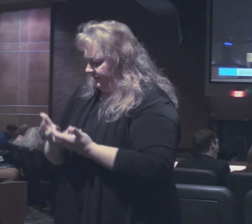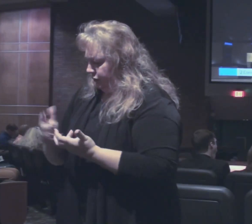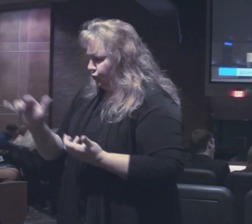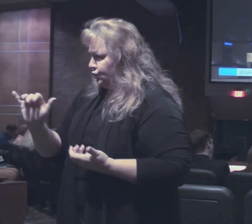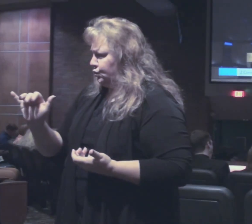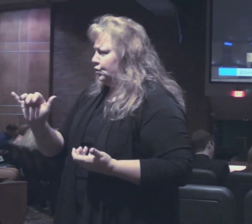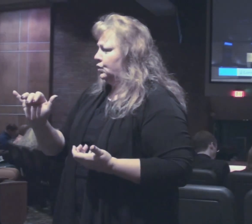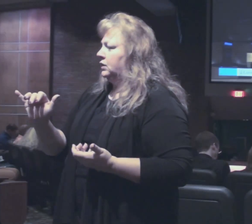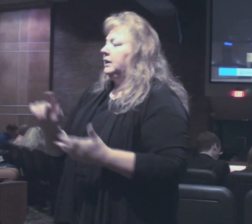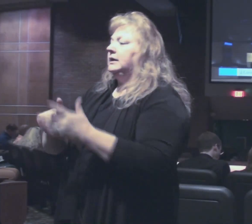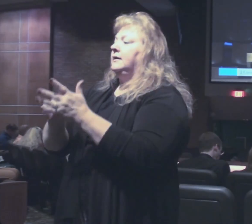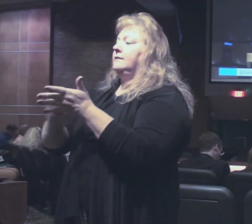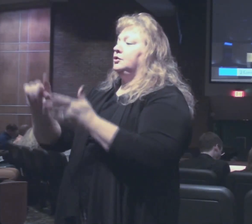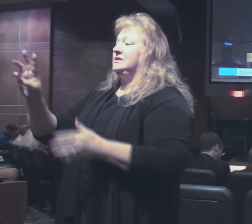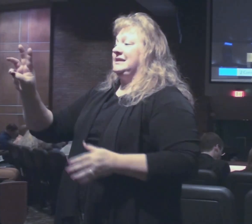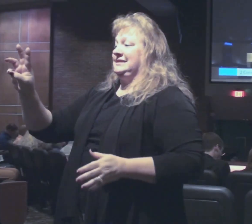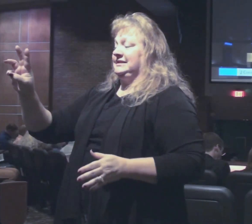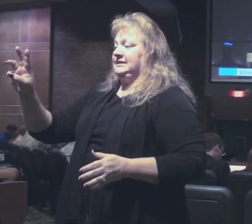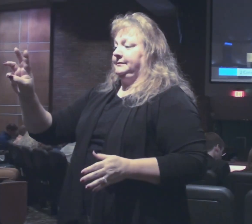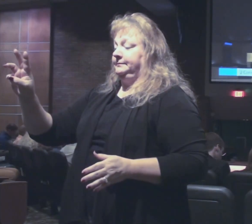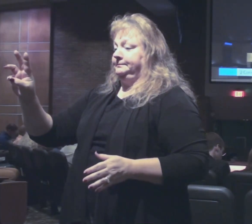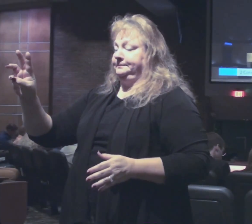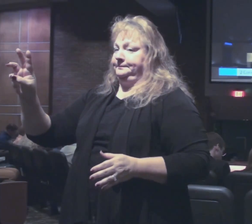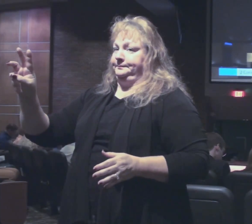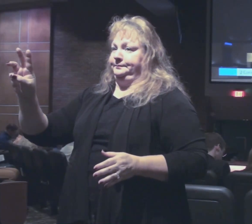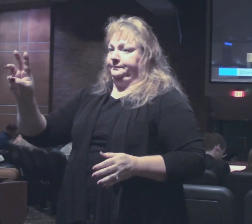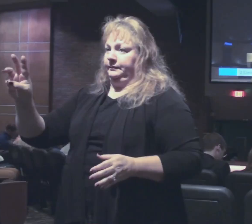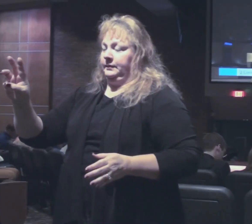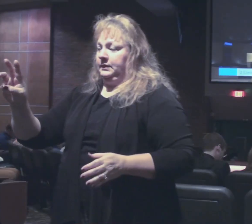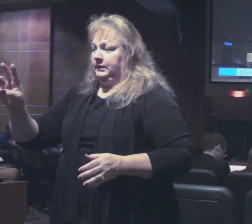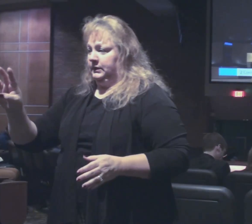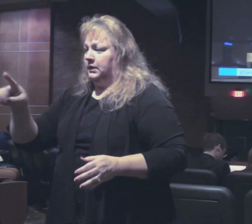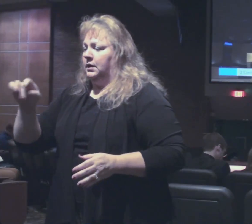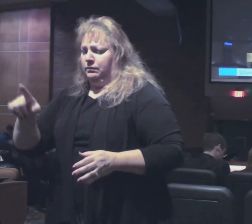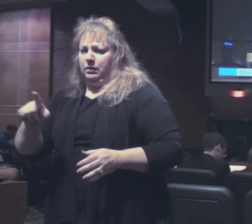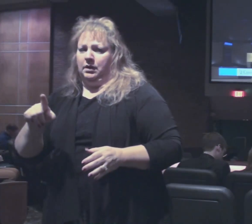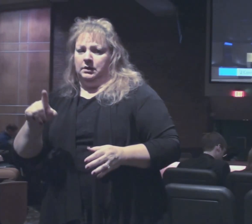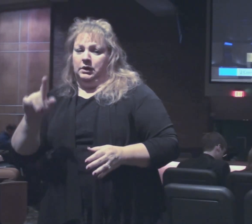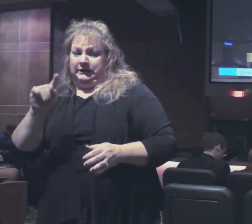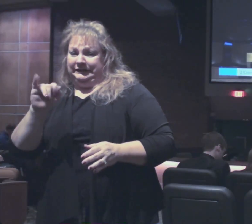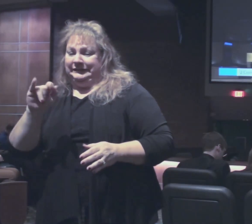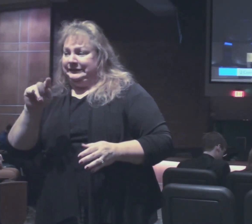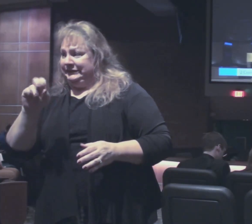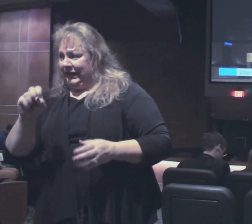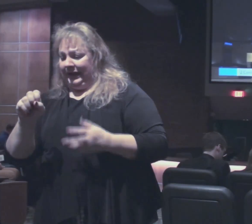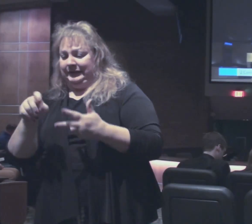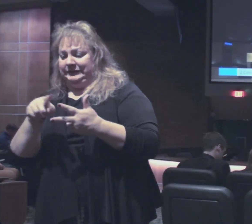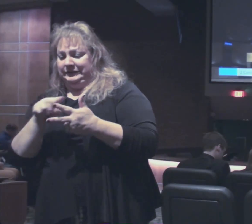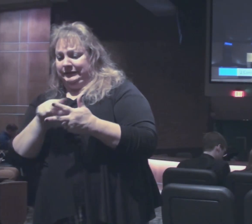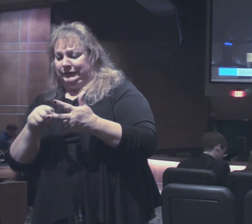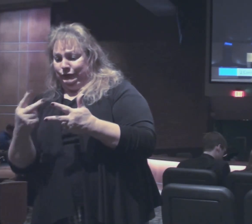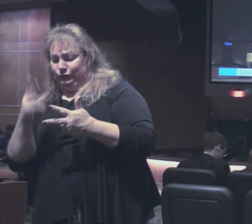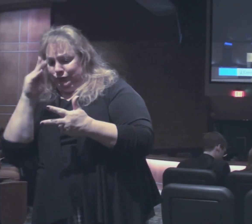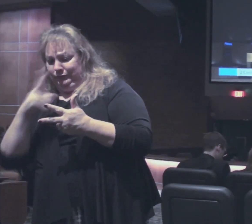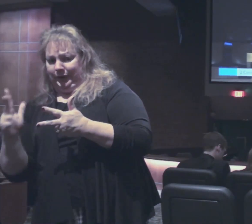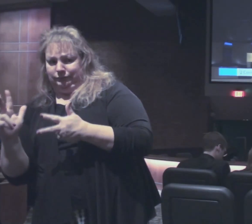He picks up with verse 6 after having told them about the coming of Titus and the two men that will be with him and they're